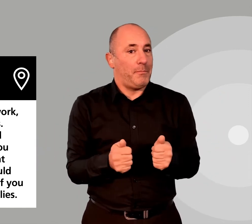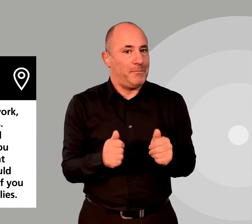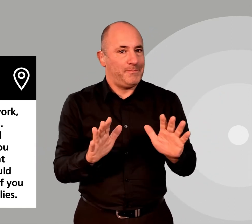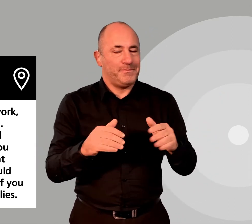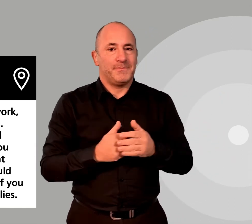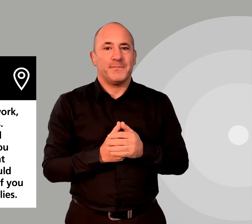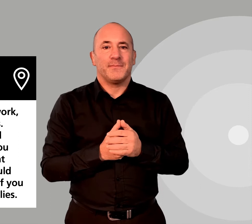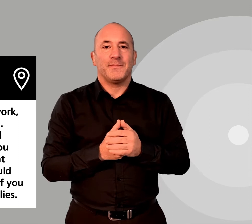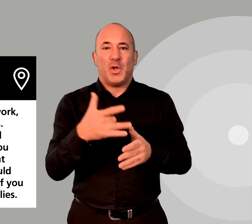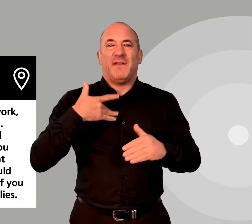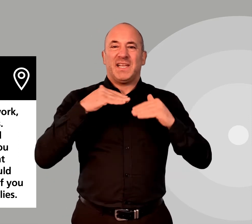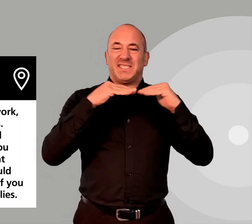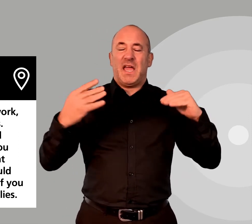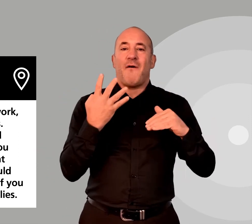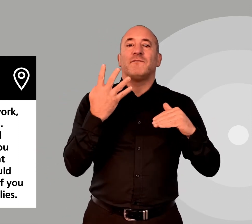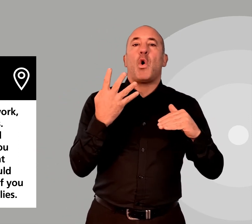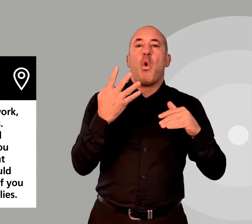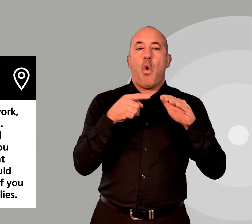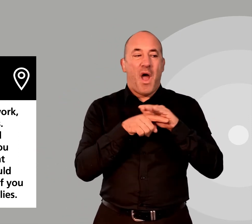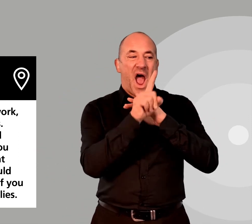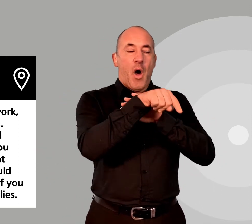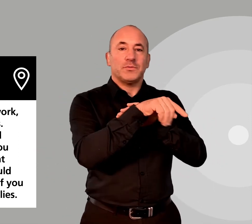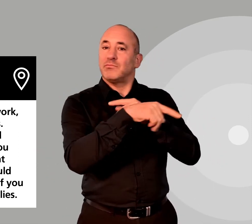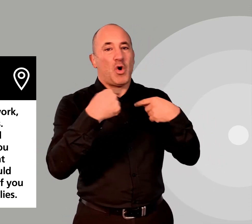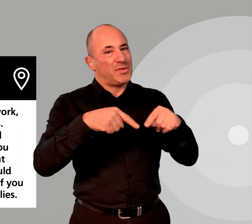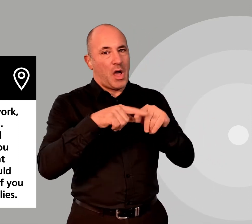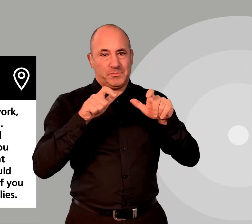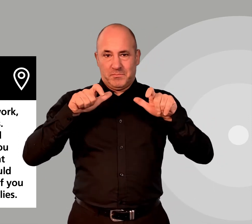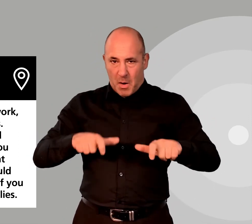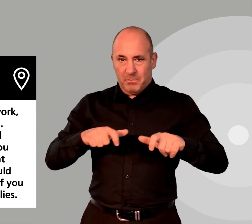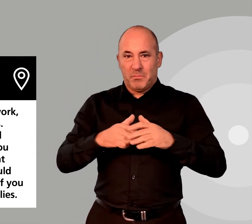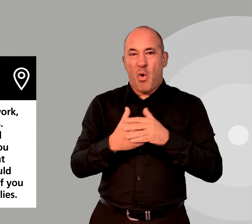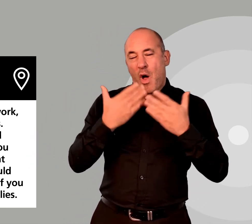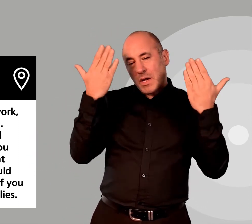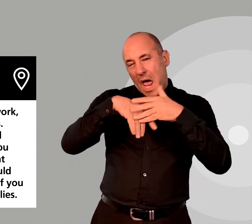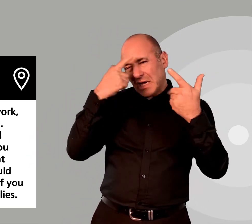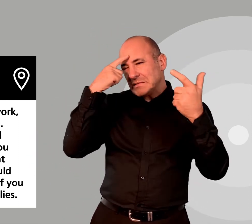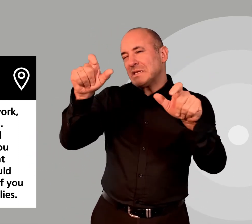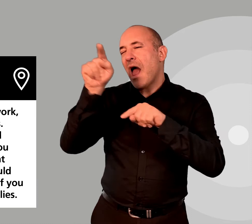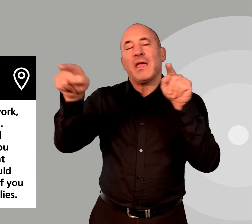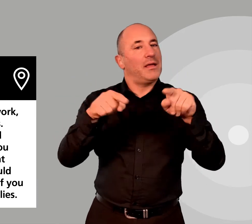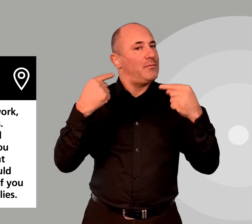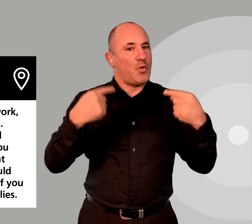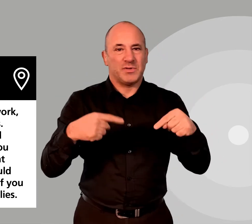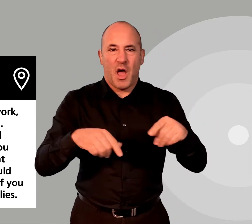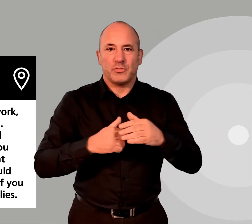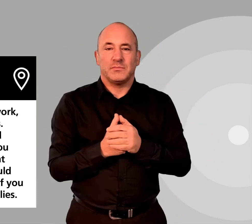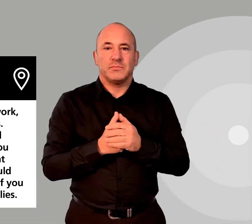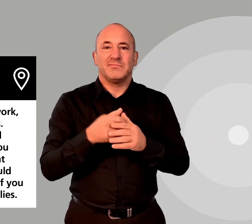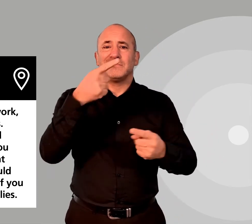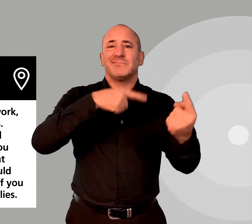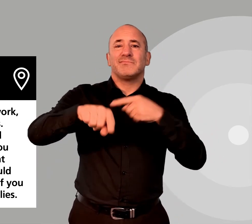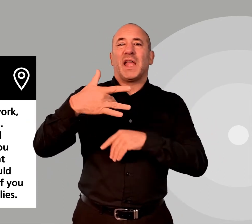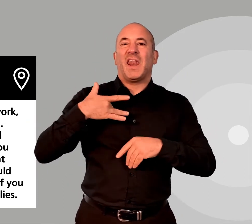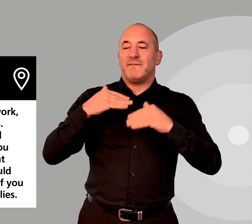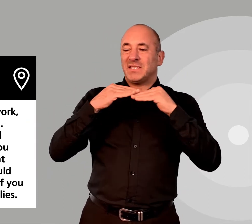You must not leave a Tier 4 area or stay overnight away from home. Residents in Tiers